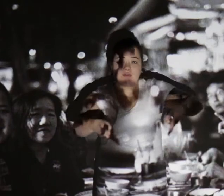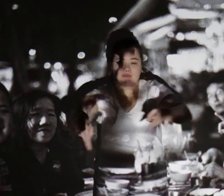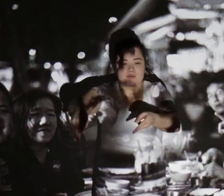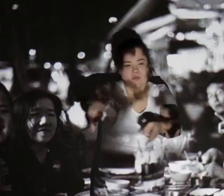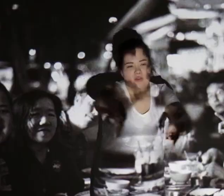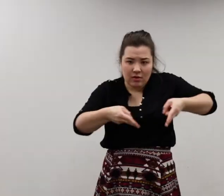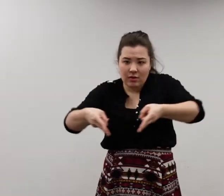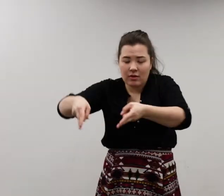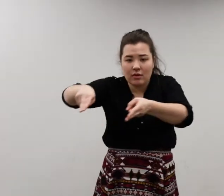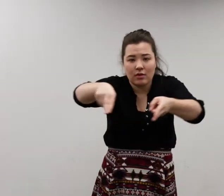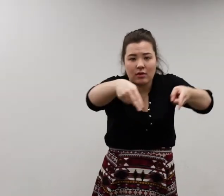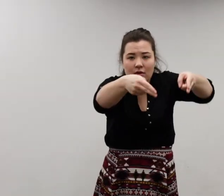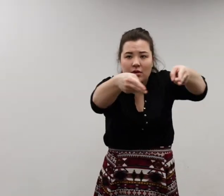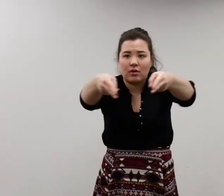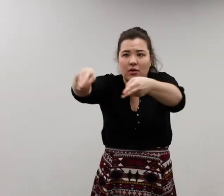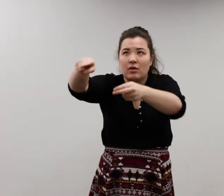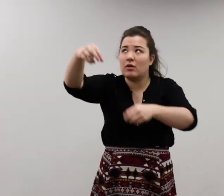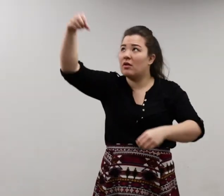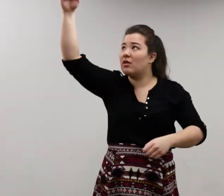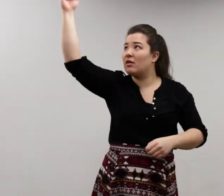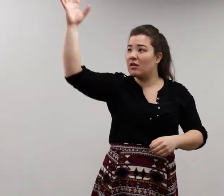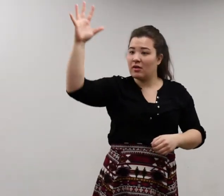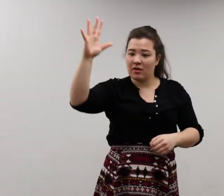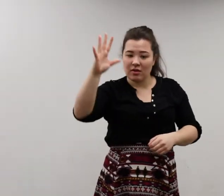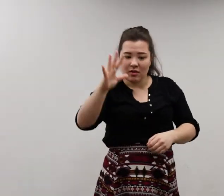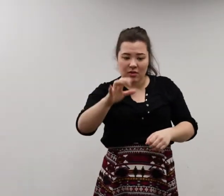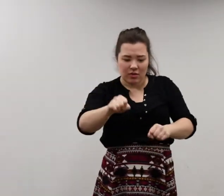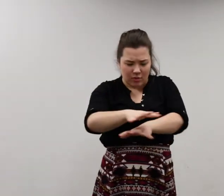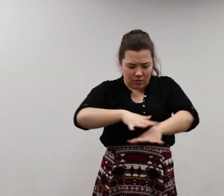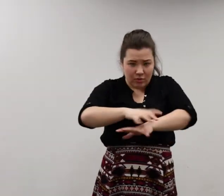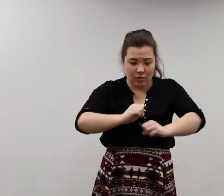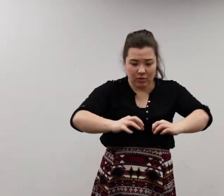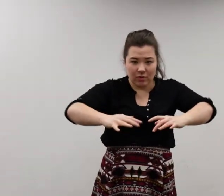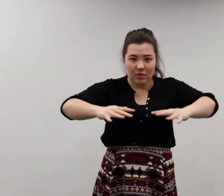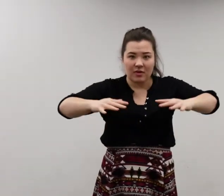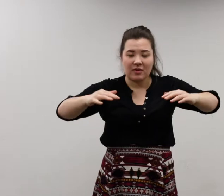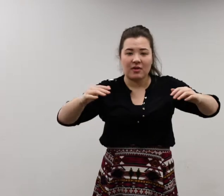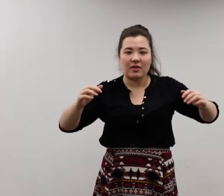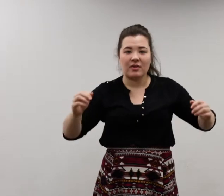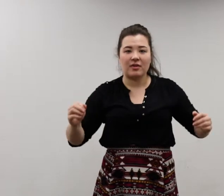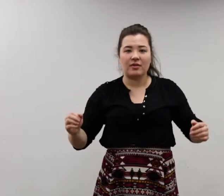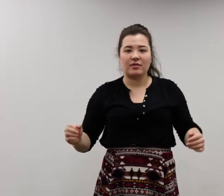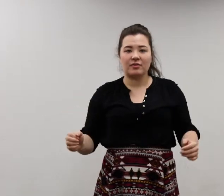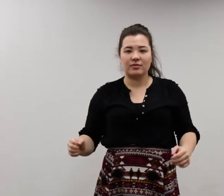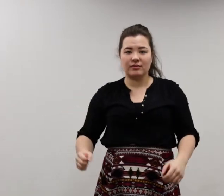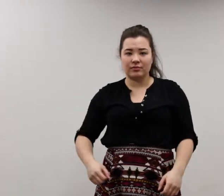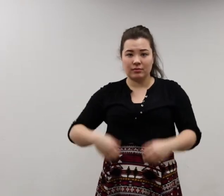Over the Chow Praia River, the sun shines on its muddy waters. With its